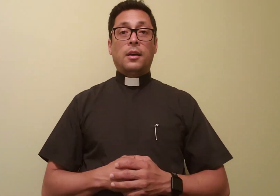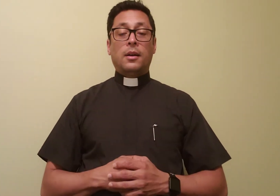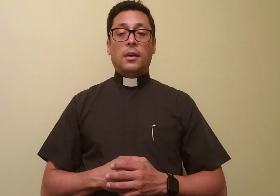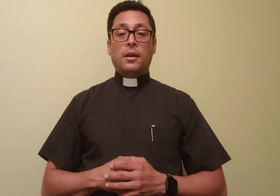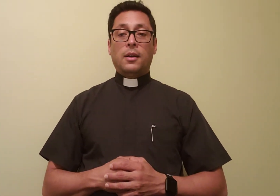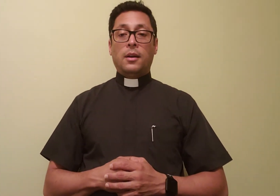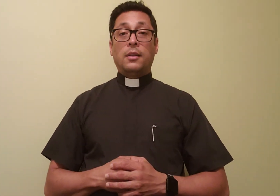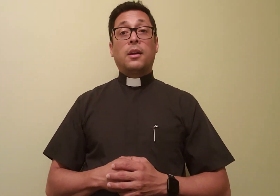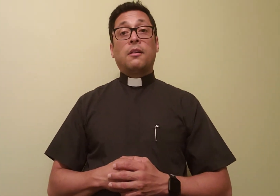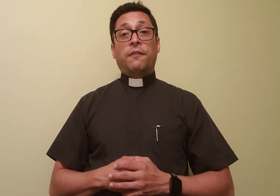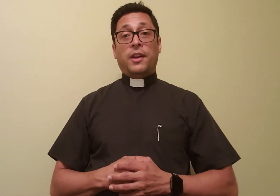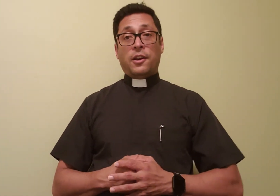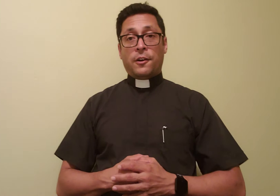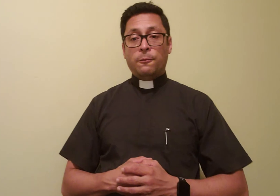The Confidier.